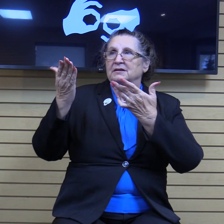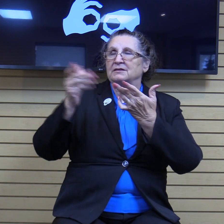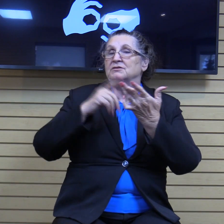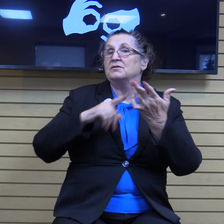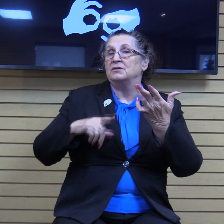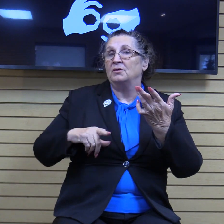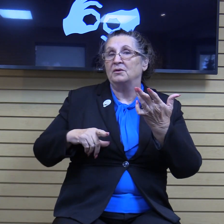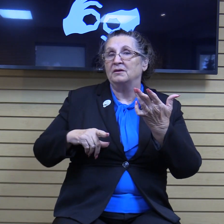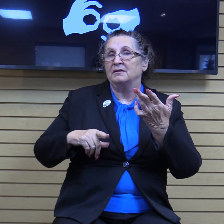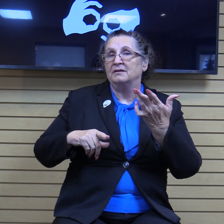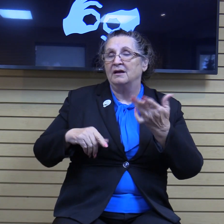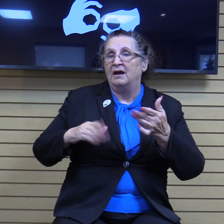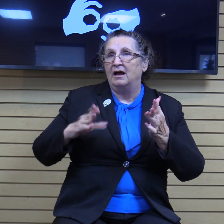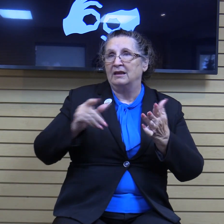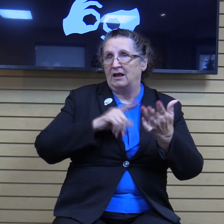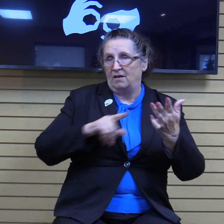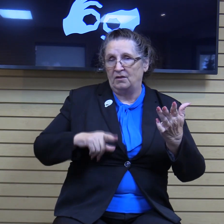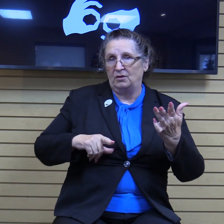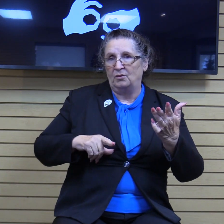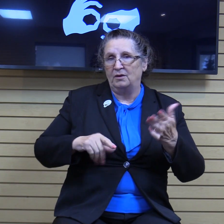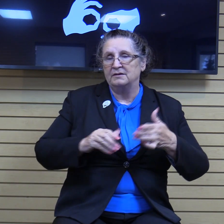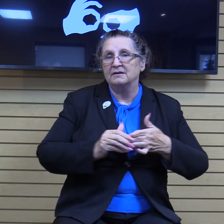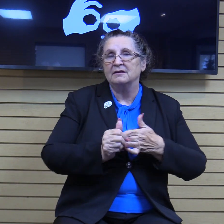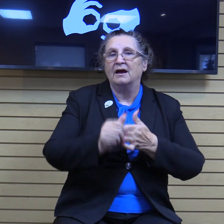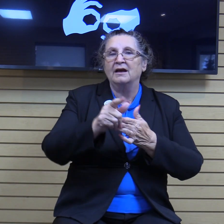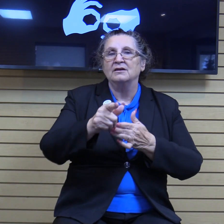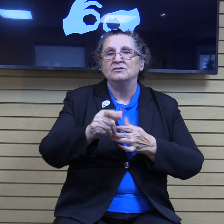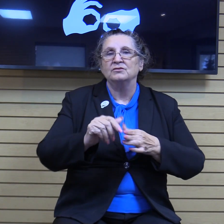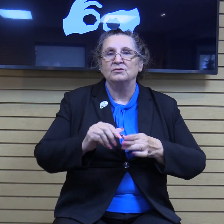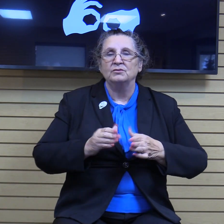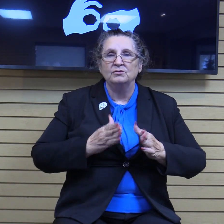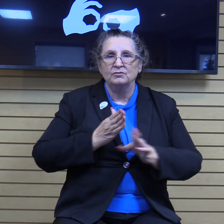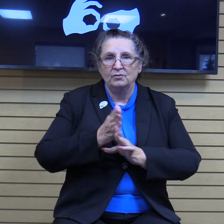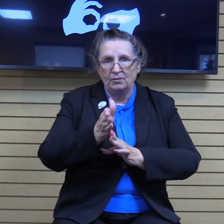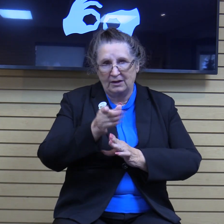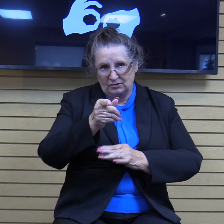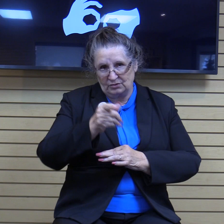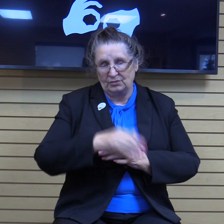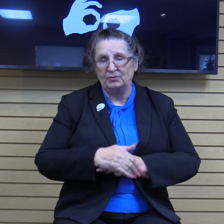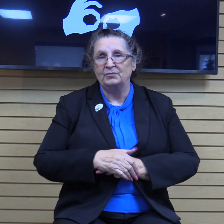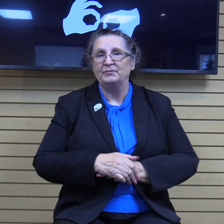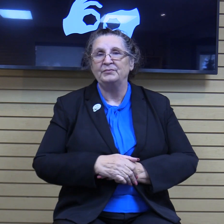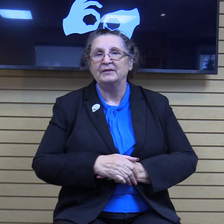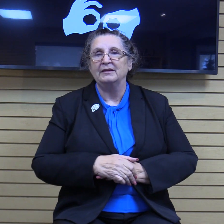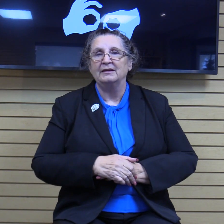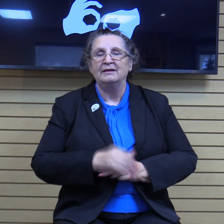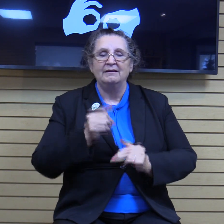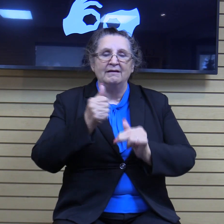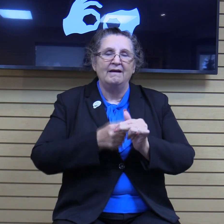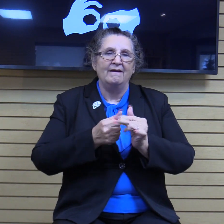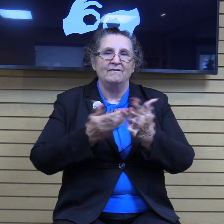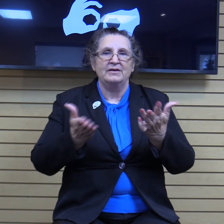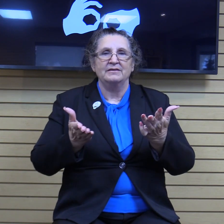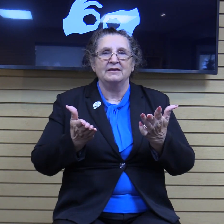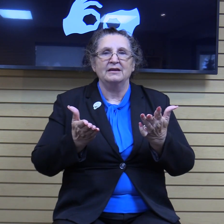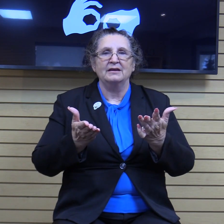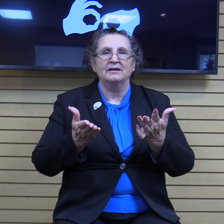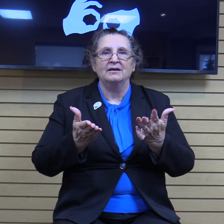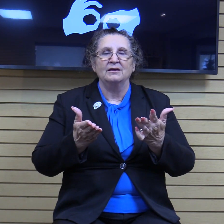and allow the Lord to guide you, direct you in everything that you are going through and